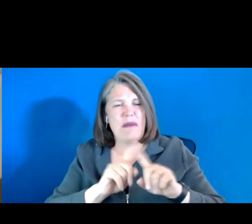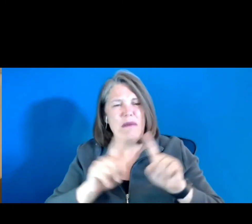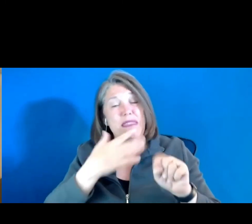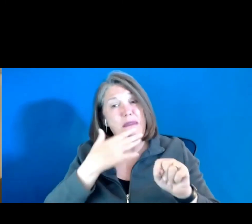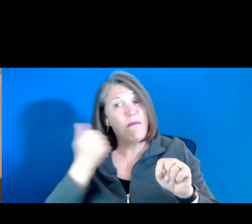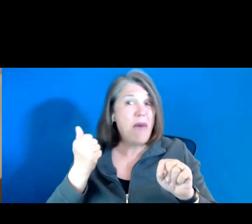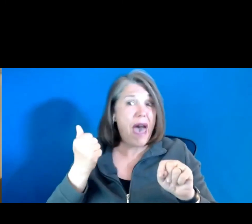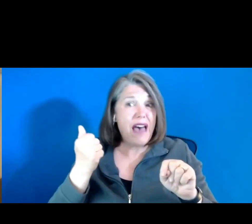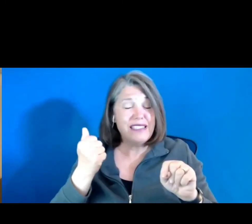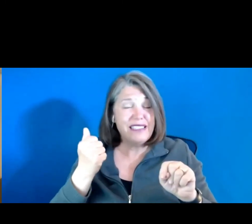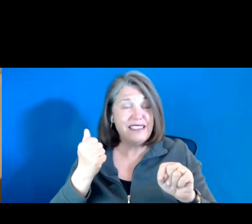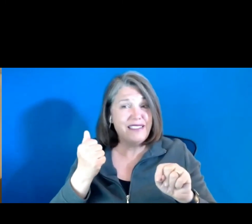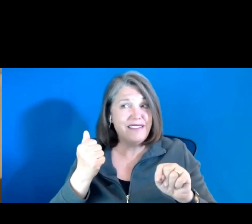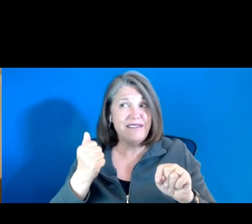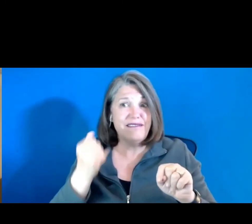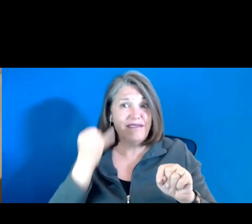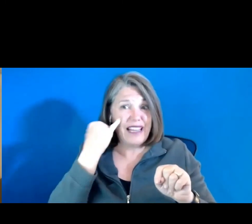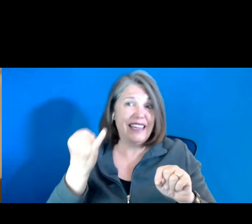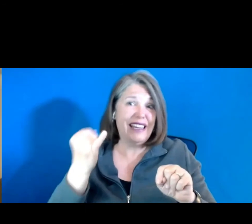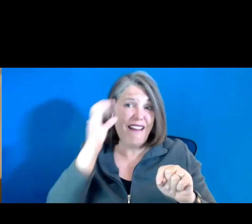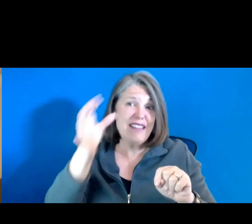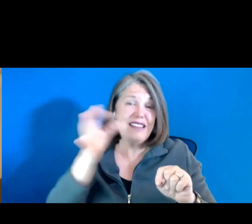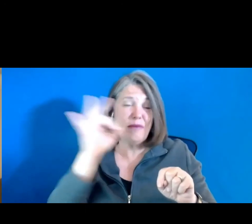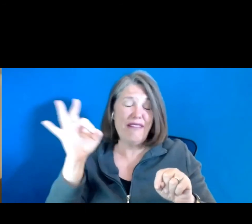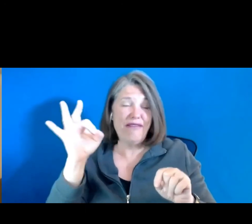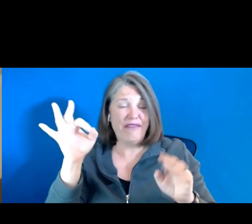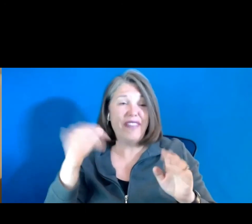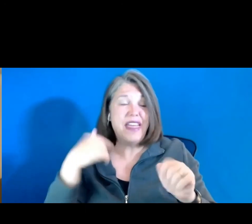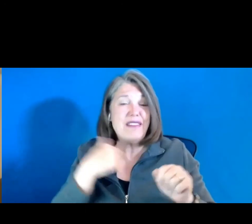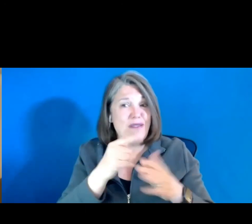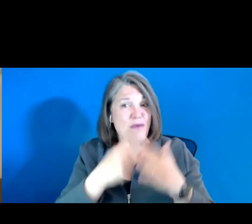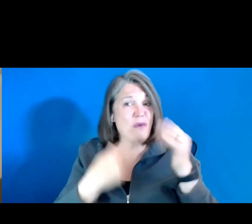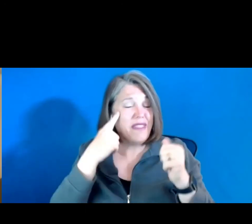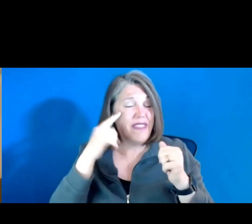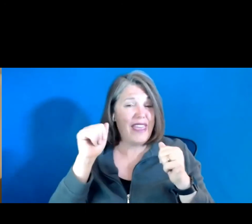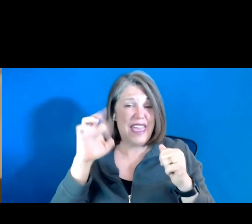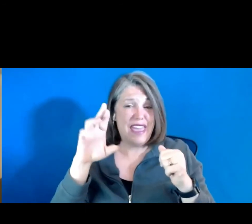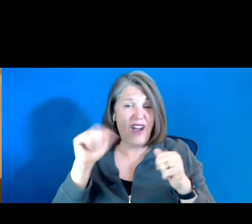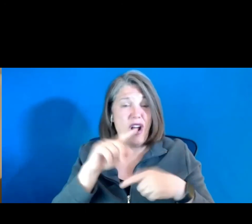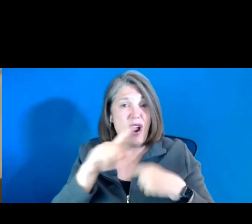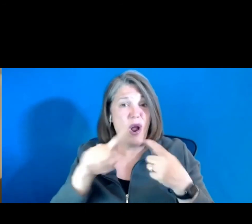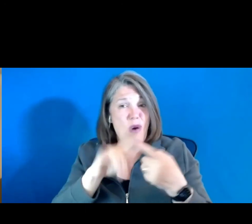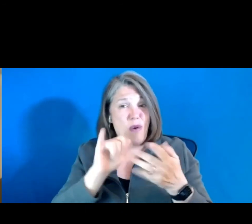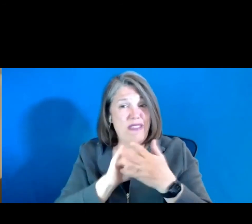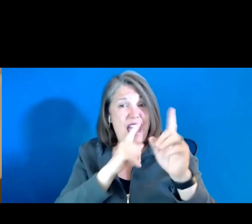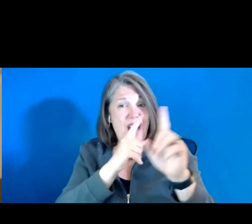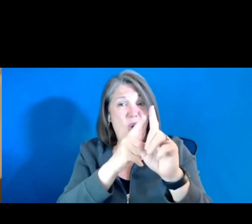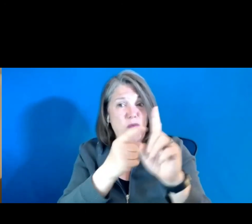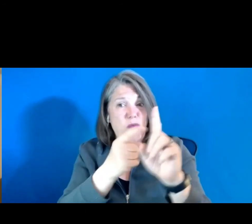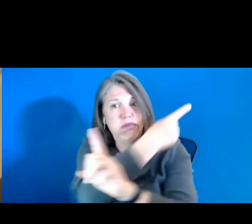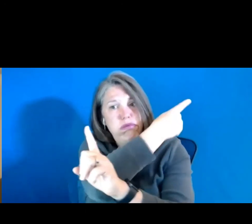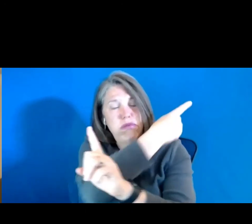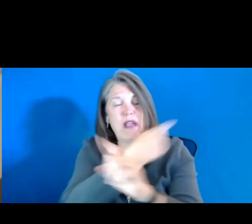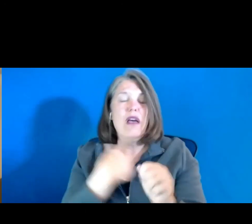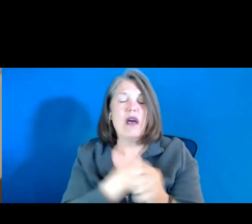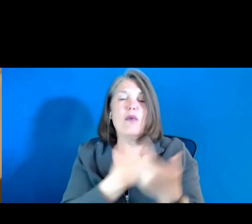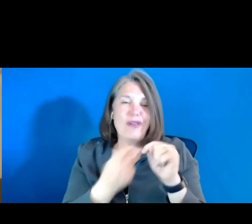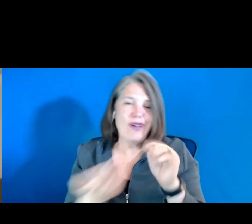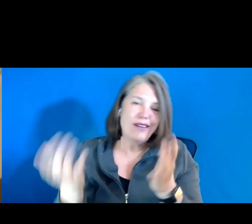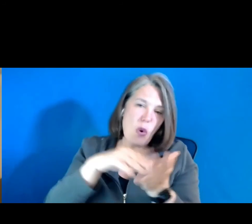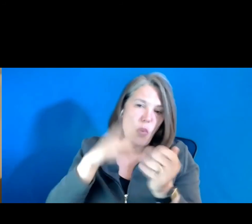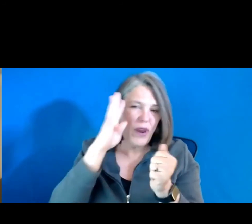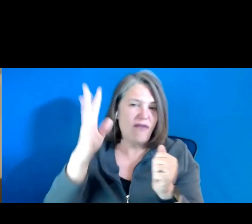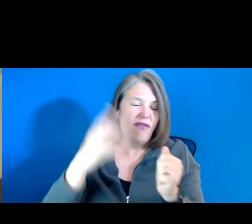that's what we like to think ARA is all about, when we miss that goal, frankly, we try to reinvent ourselves, and the virtual space